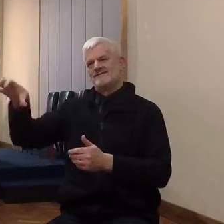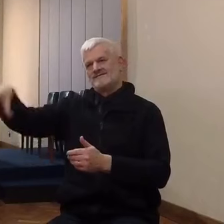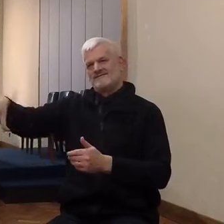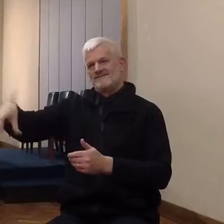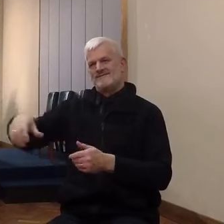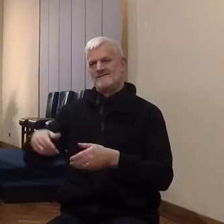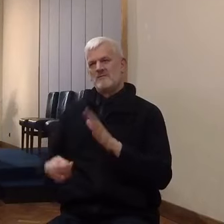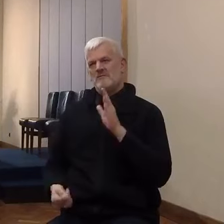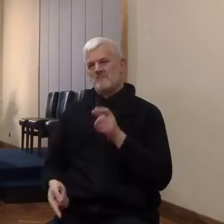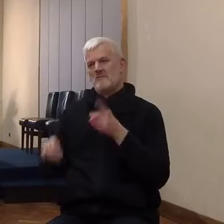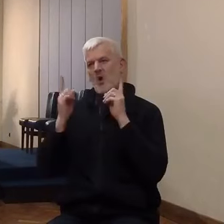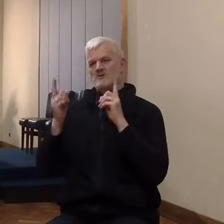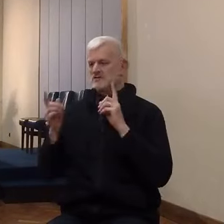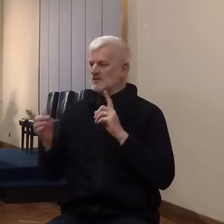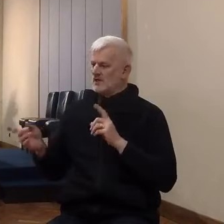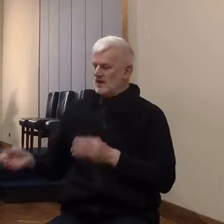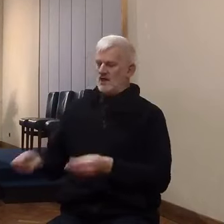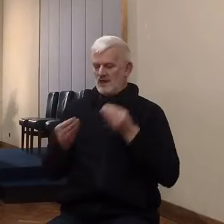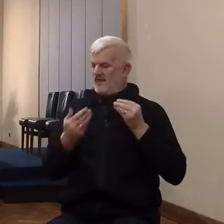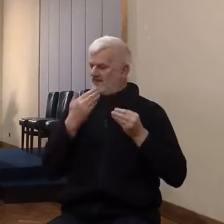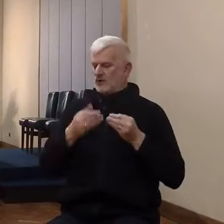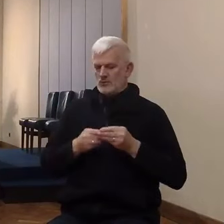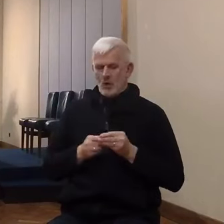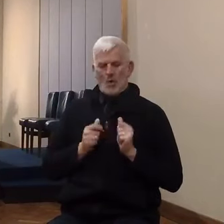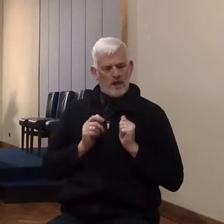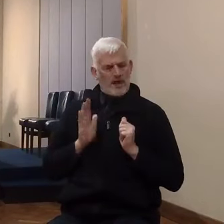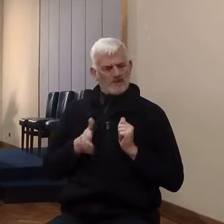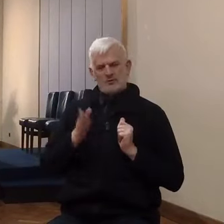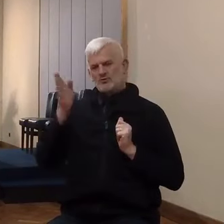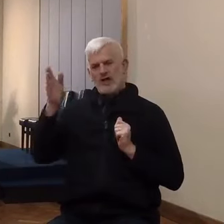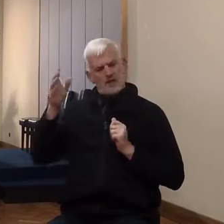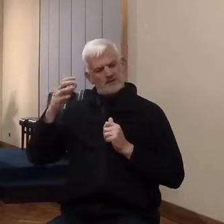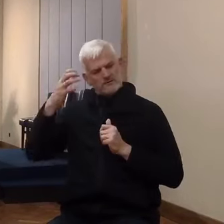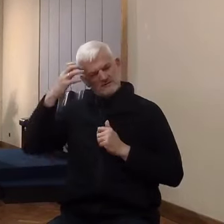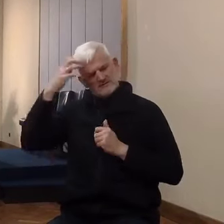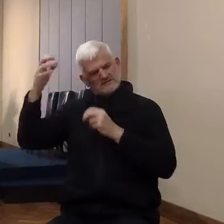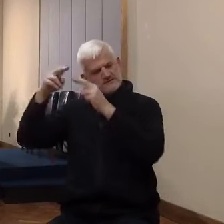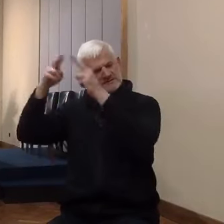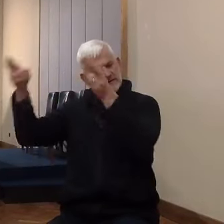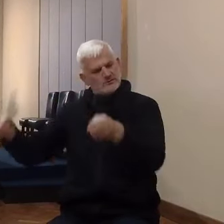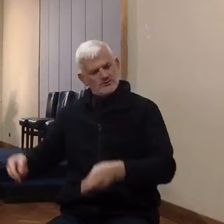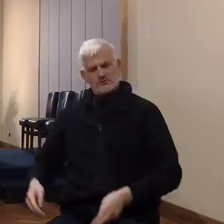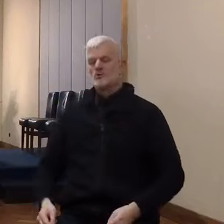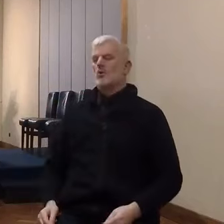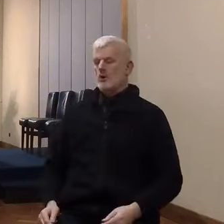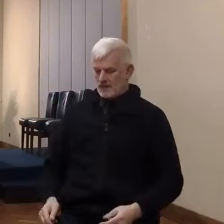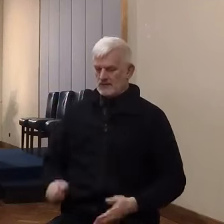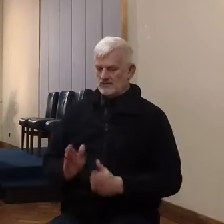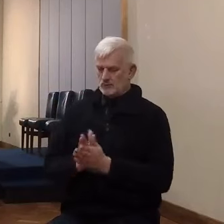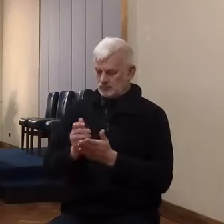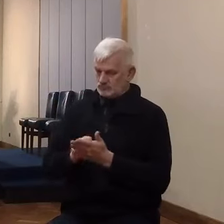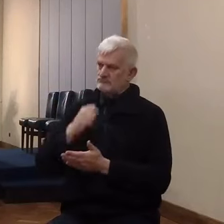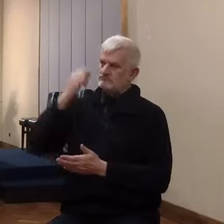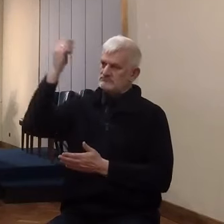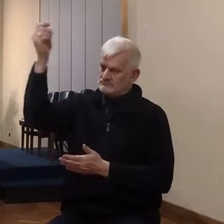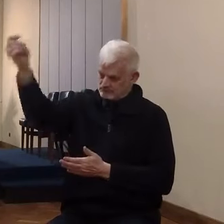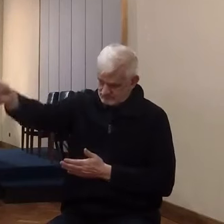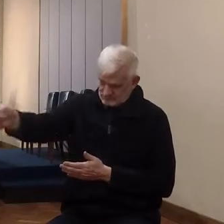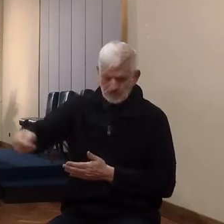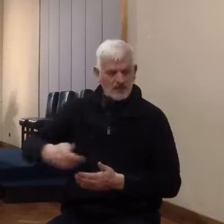we must tell the palace authorities. And he came to the palace authorities and they tore their hair out and they said, What?